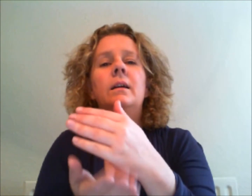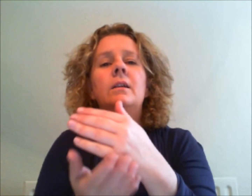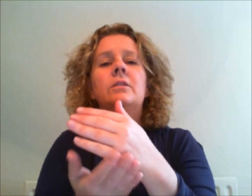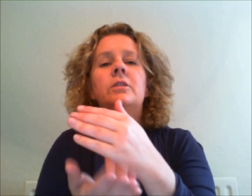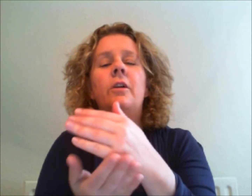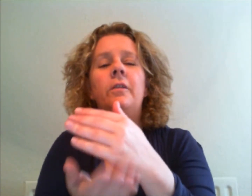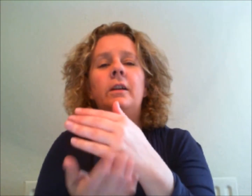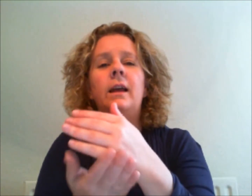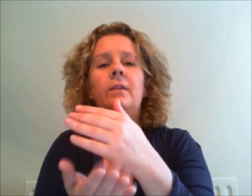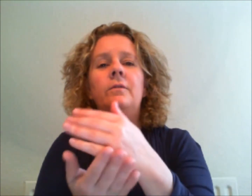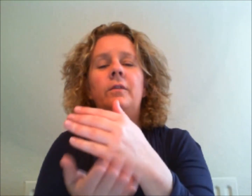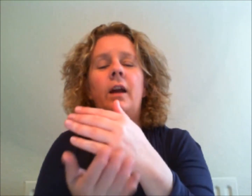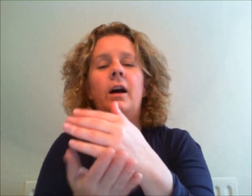soften and flow